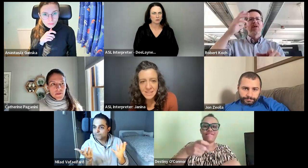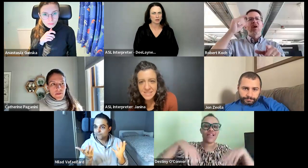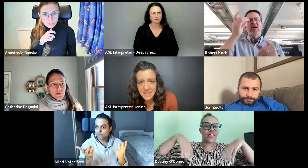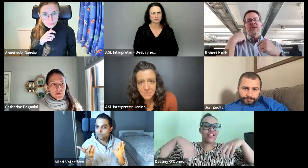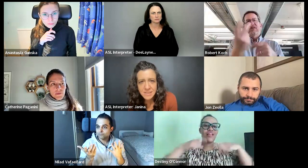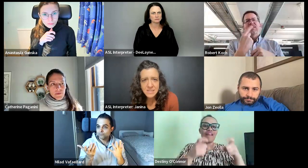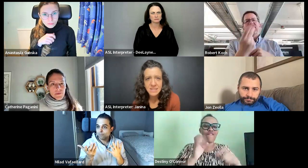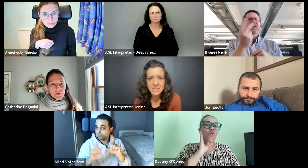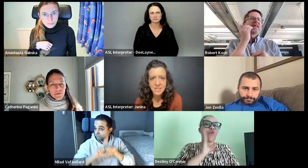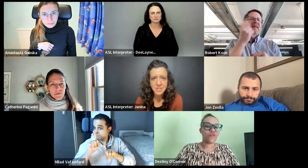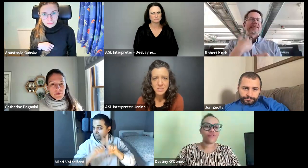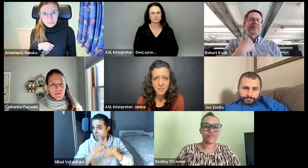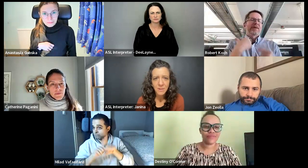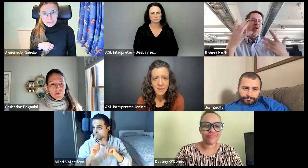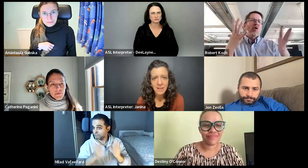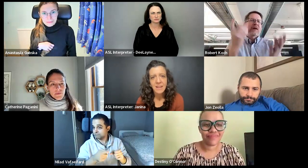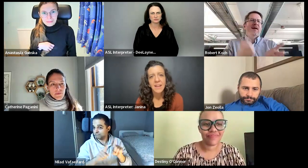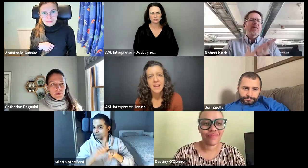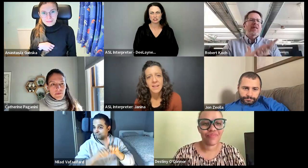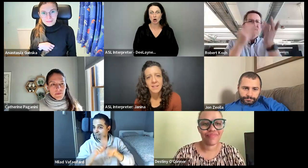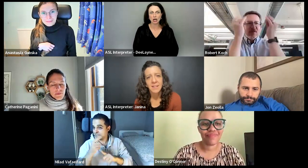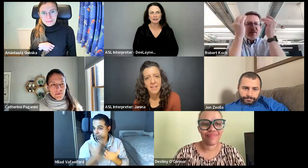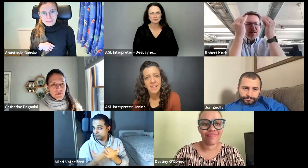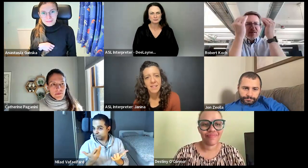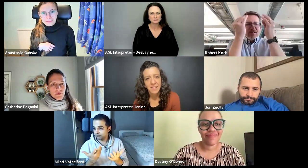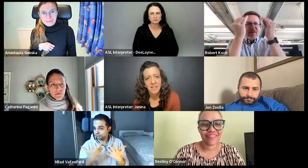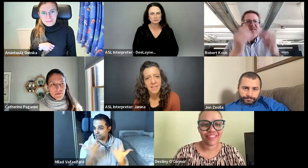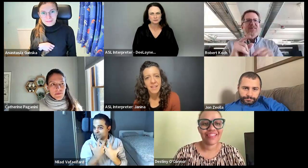Oh. A lot of things. What is the gesture for what? Star.